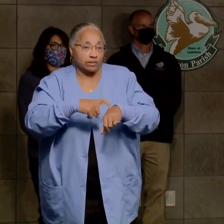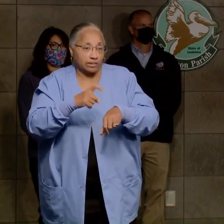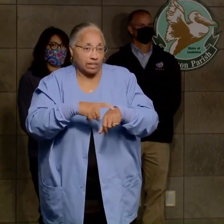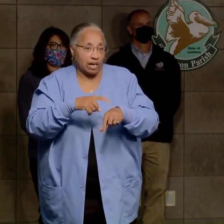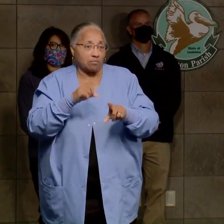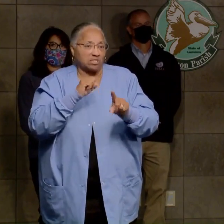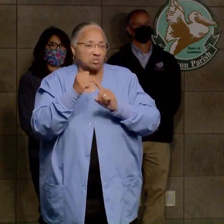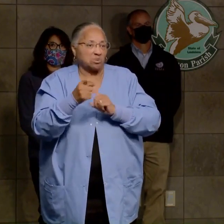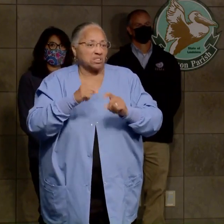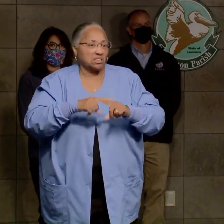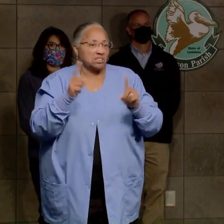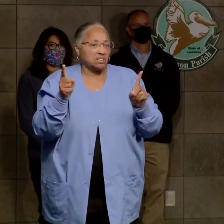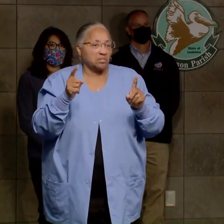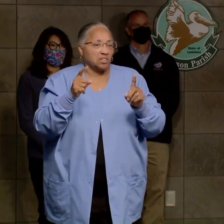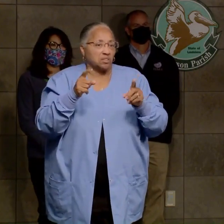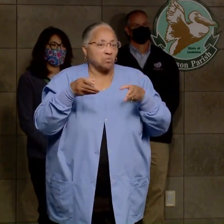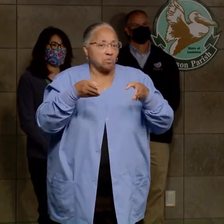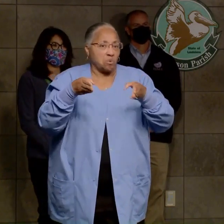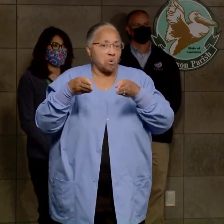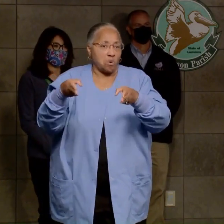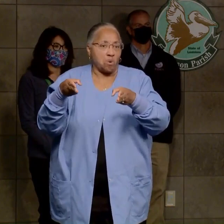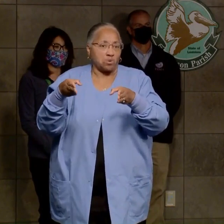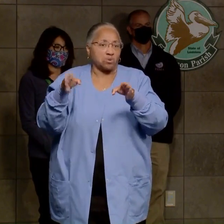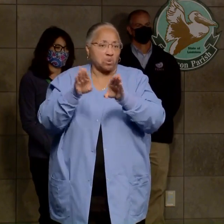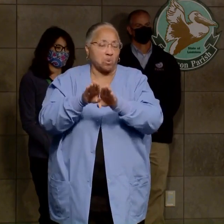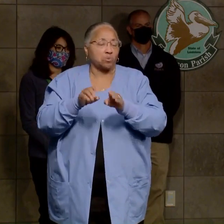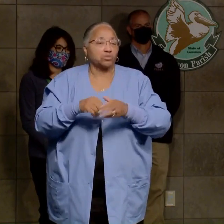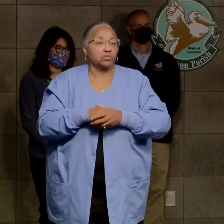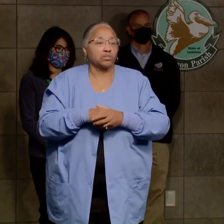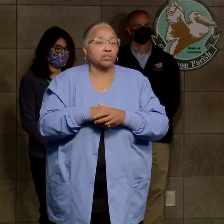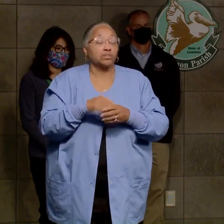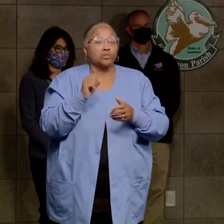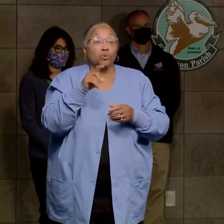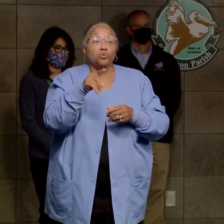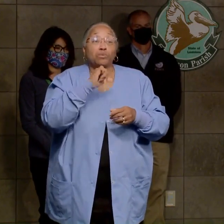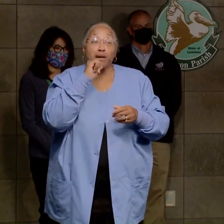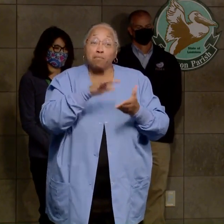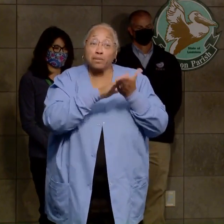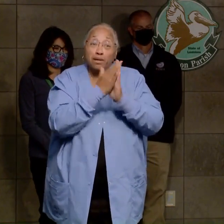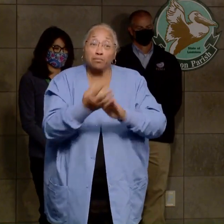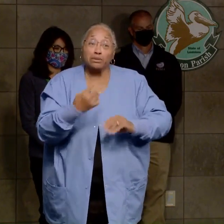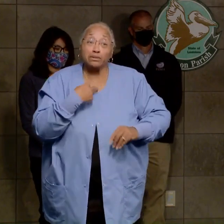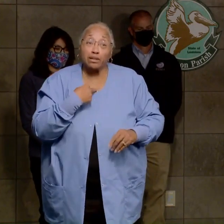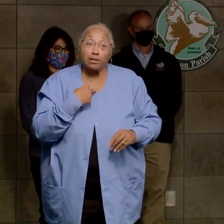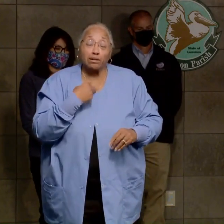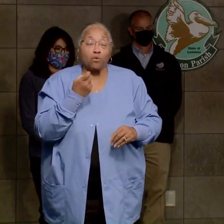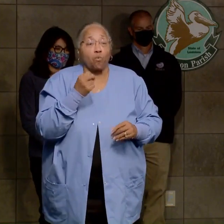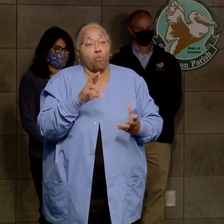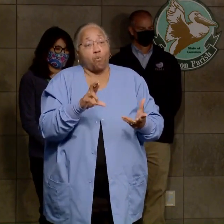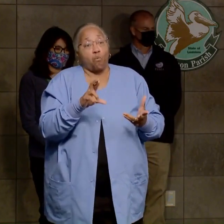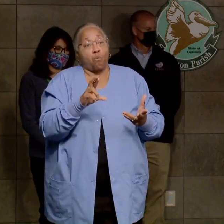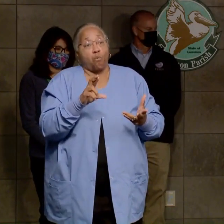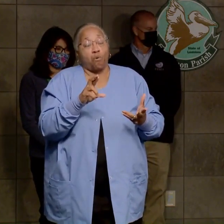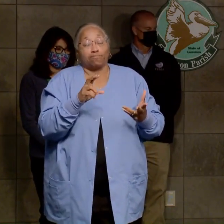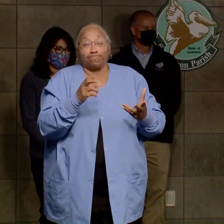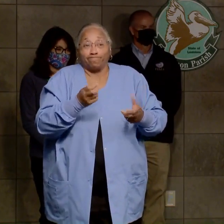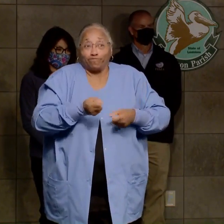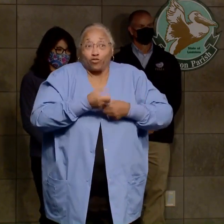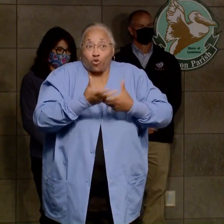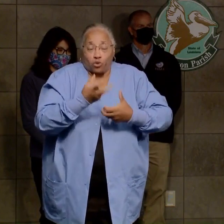so that you don't get stranded or cause unnecessary issues.